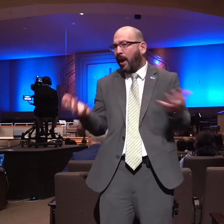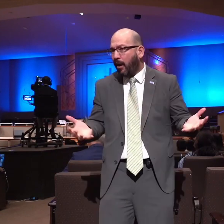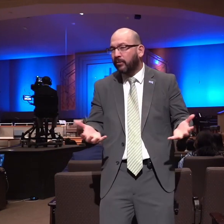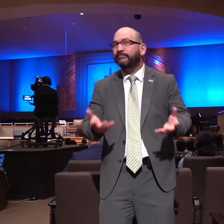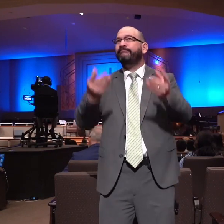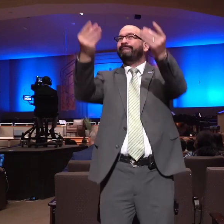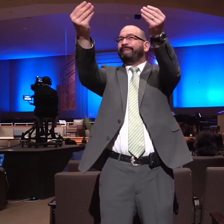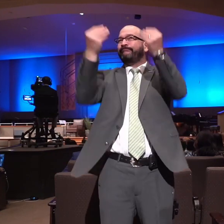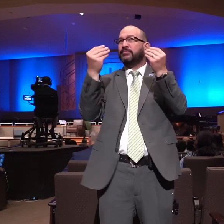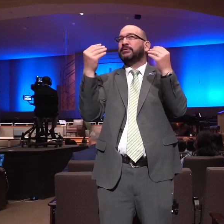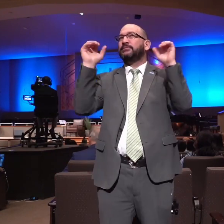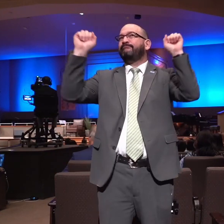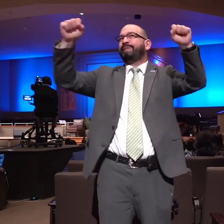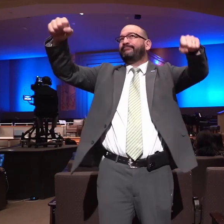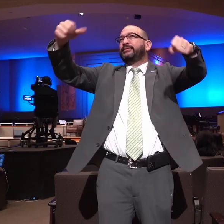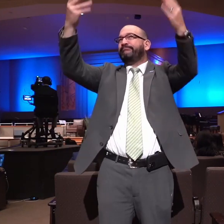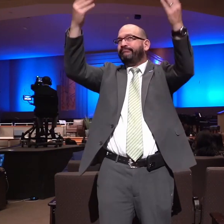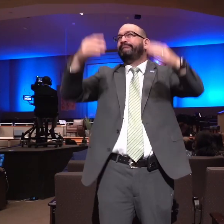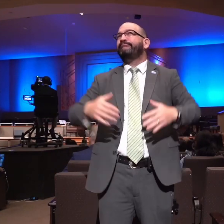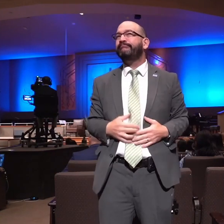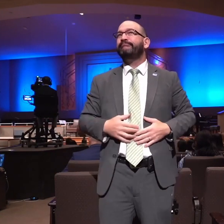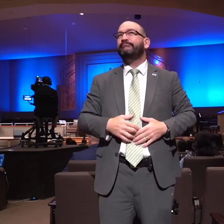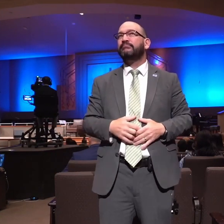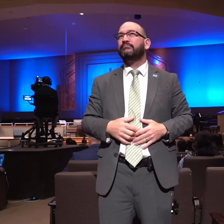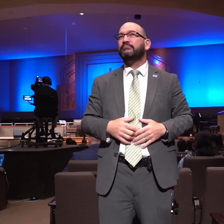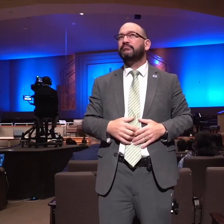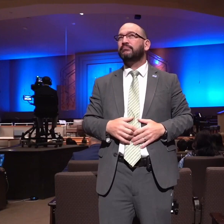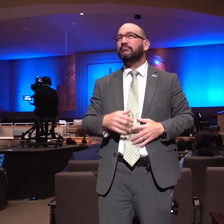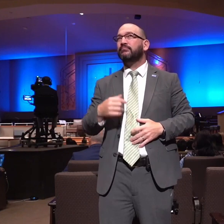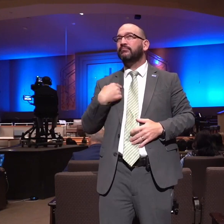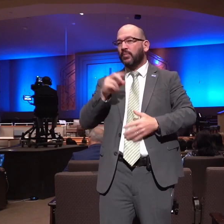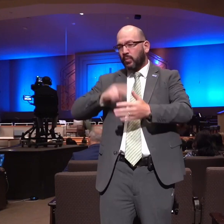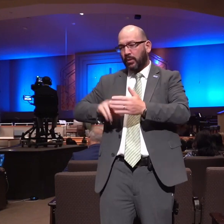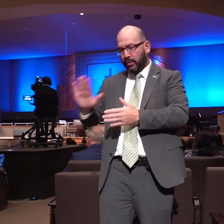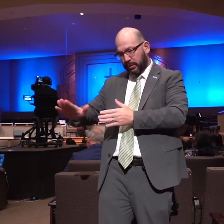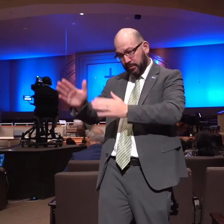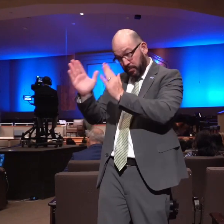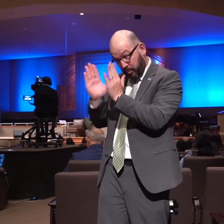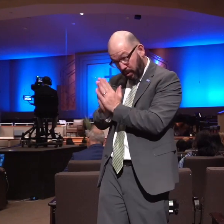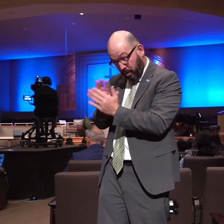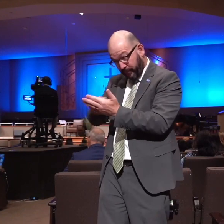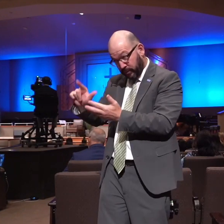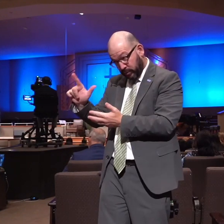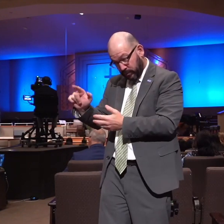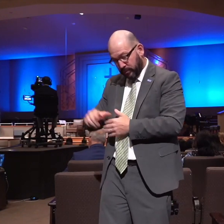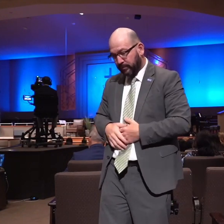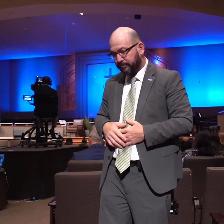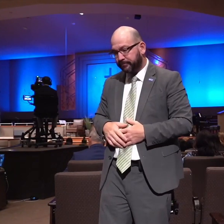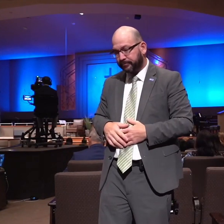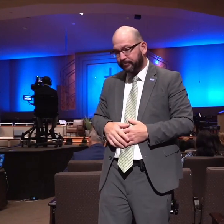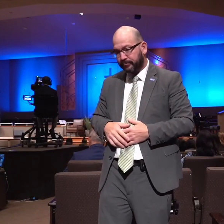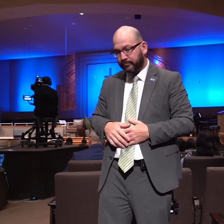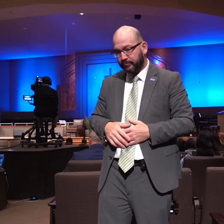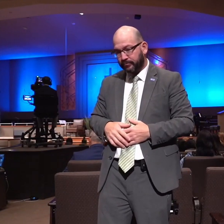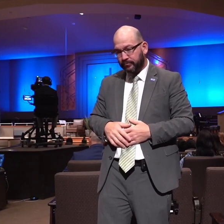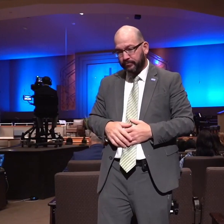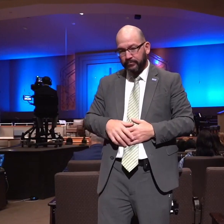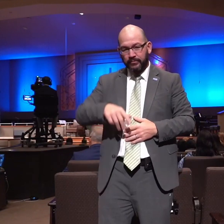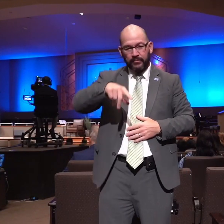god we read a desperate prayer here in verse 21 that the philistines took him and put out his eyes